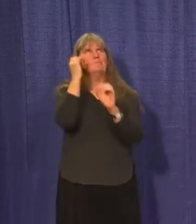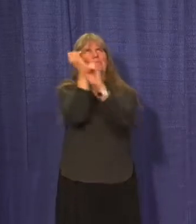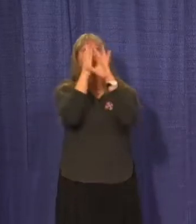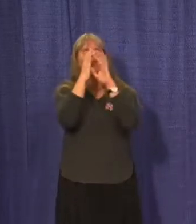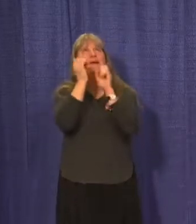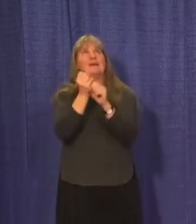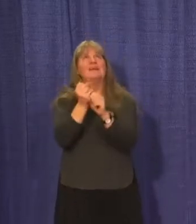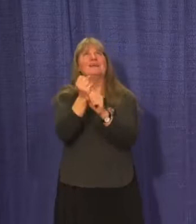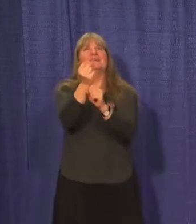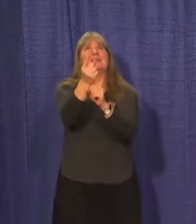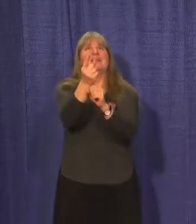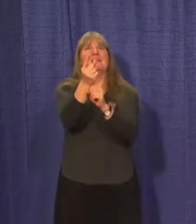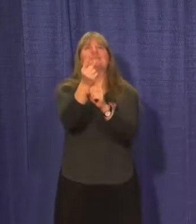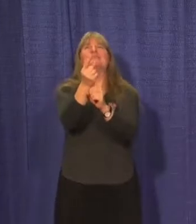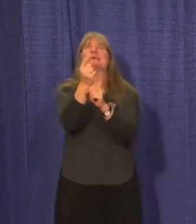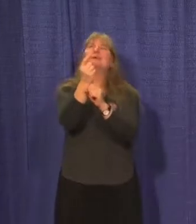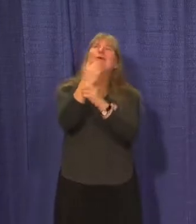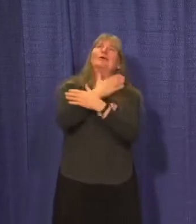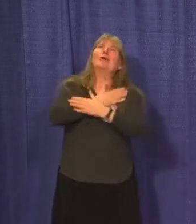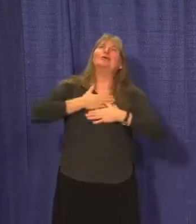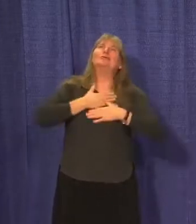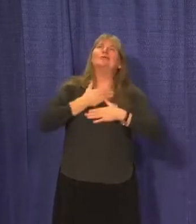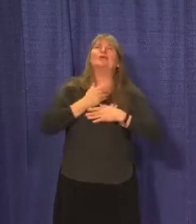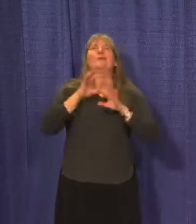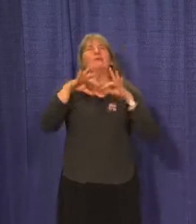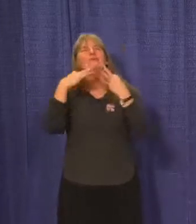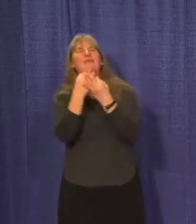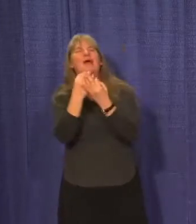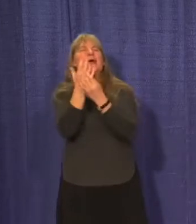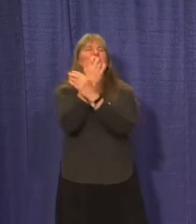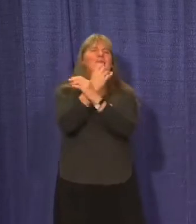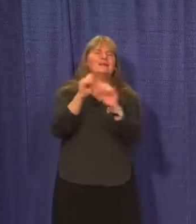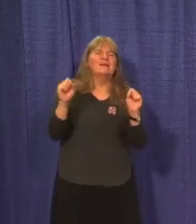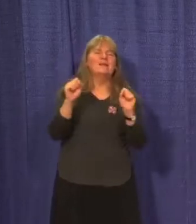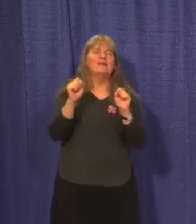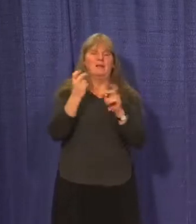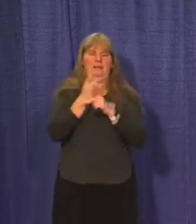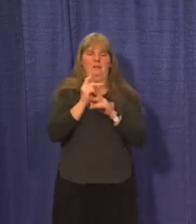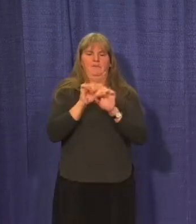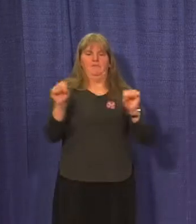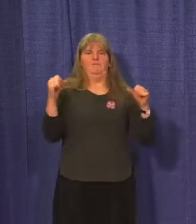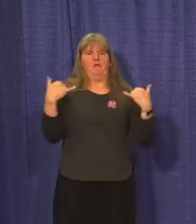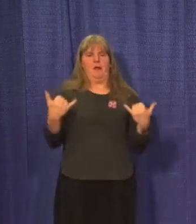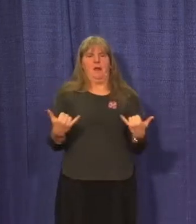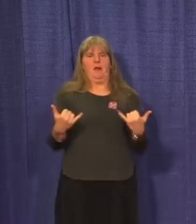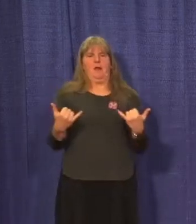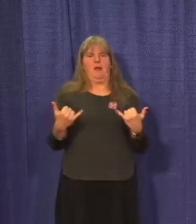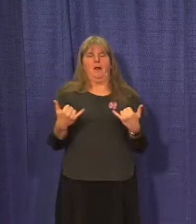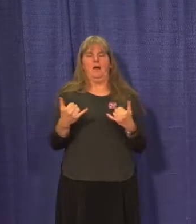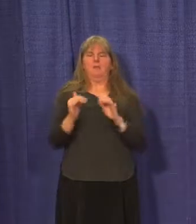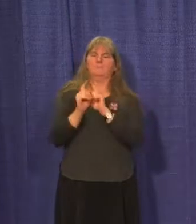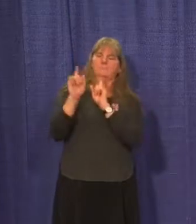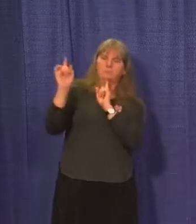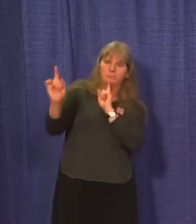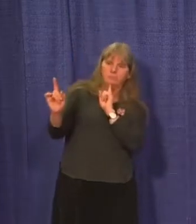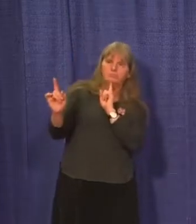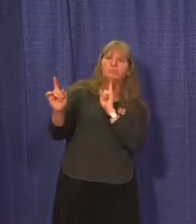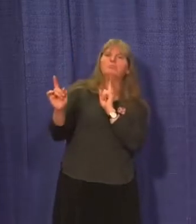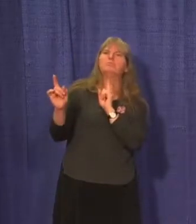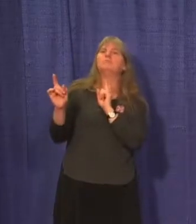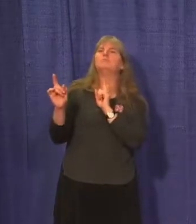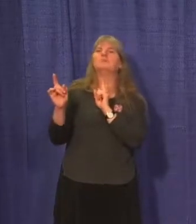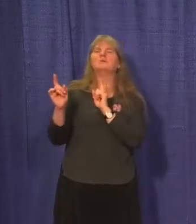with all of our loved ones. To get there safely, we need to keep our gatherings safe, maintain distance from anyone